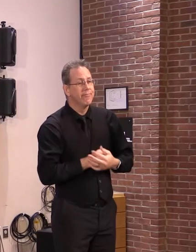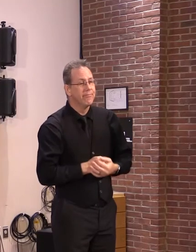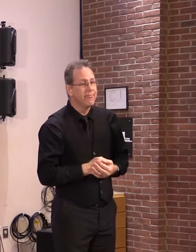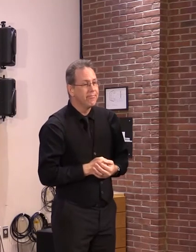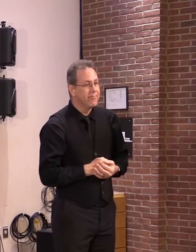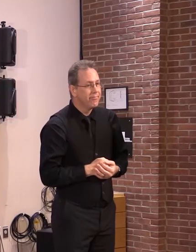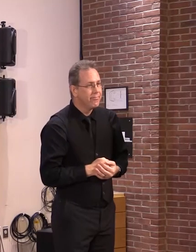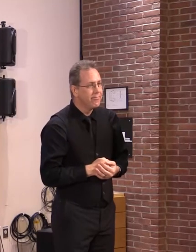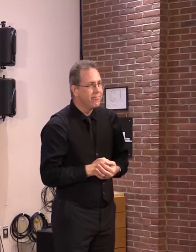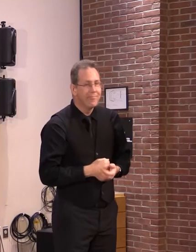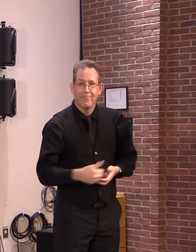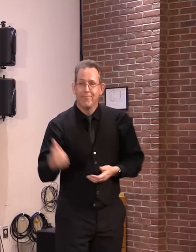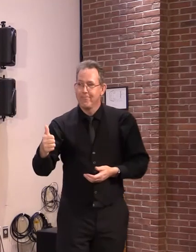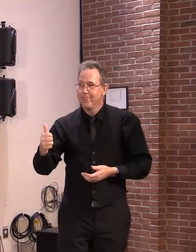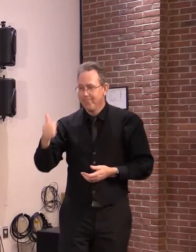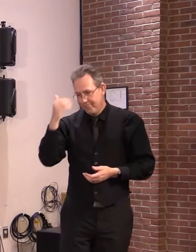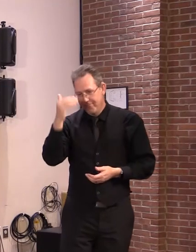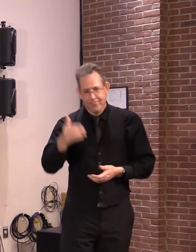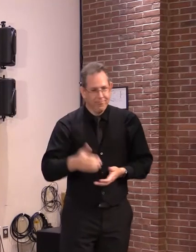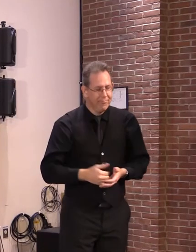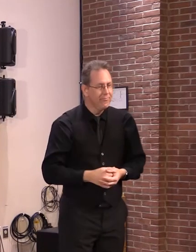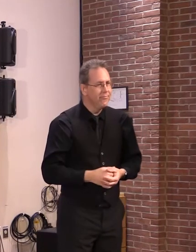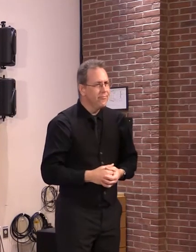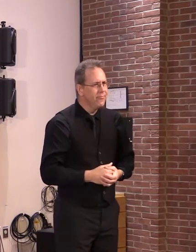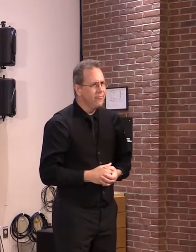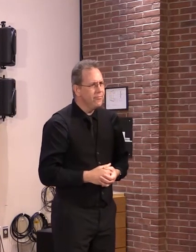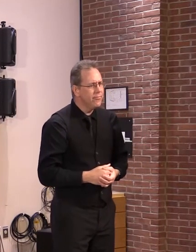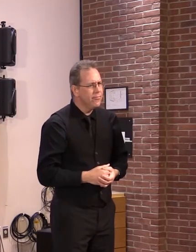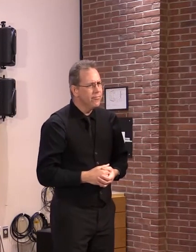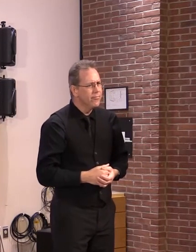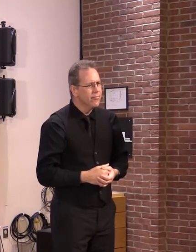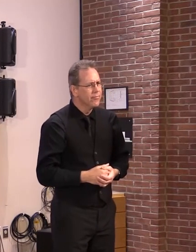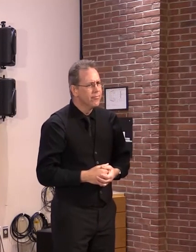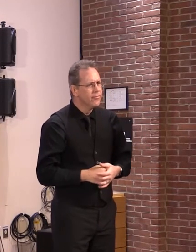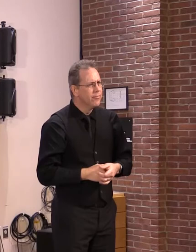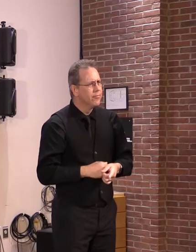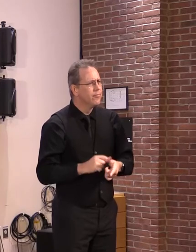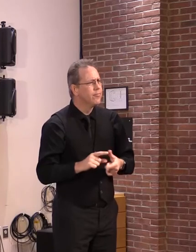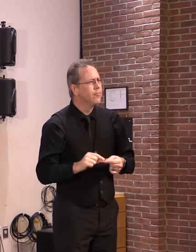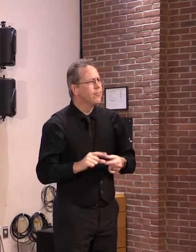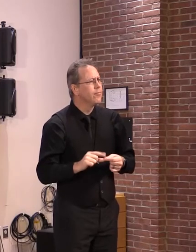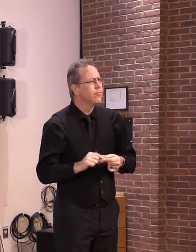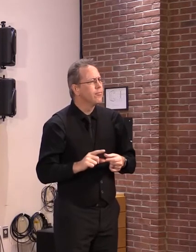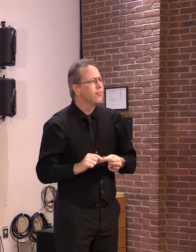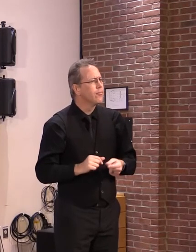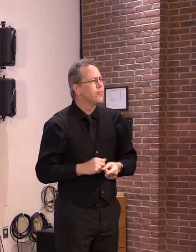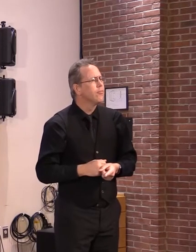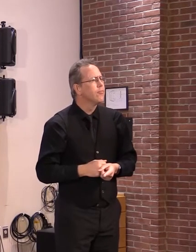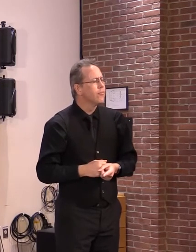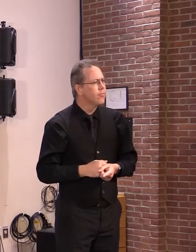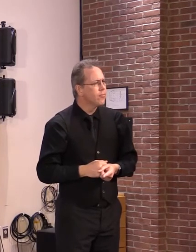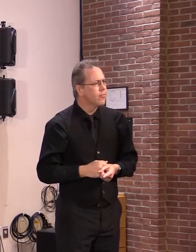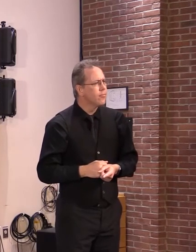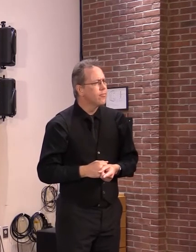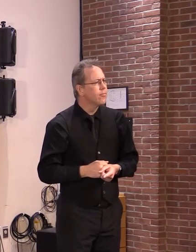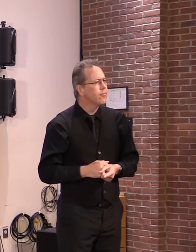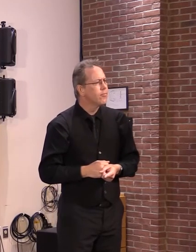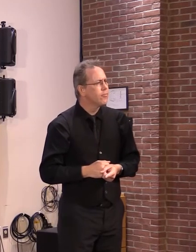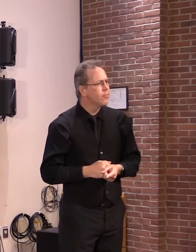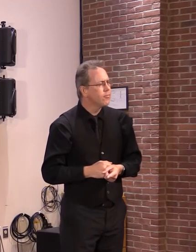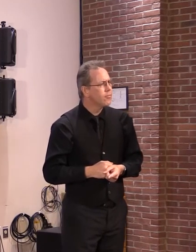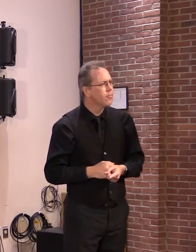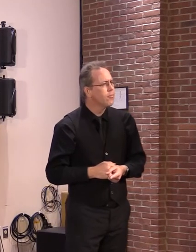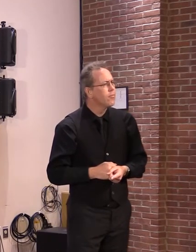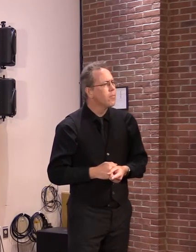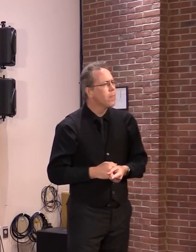Hi, thanks. So people have been hearing for weeks now that a lot of this, a lot of how we respond